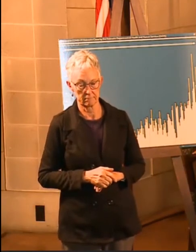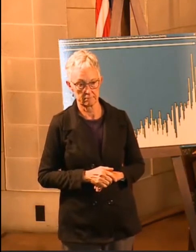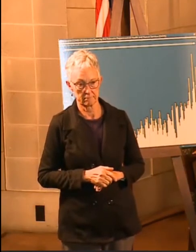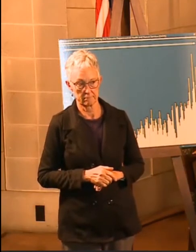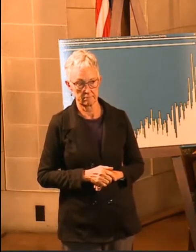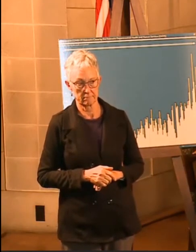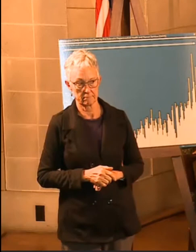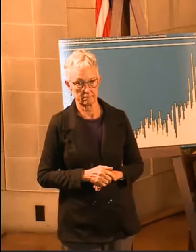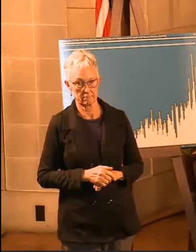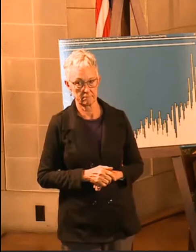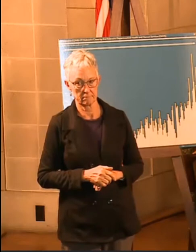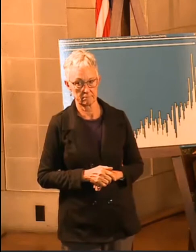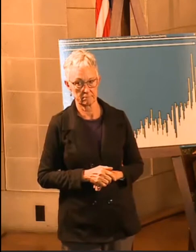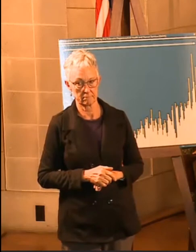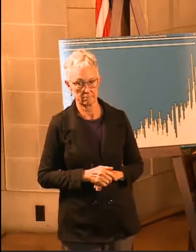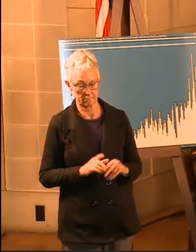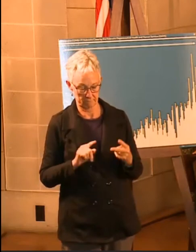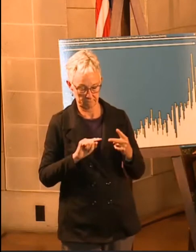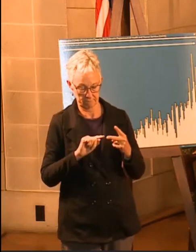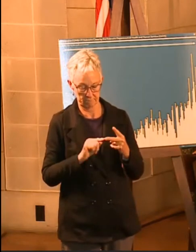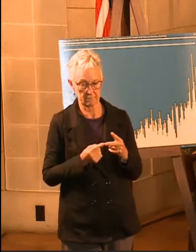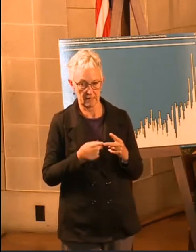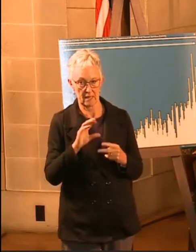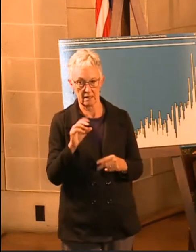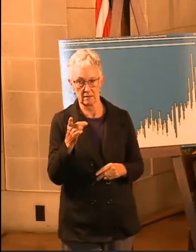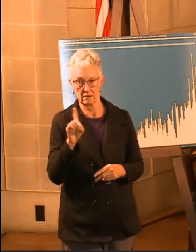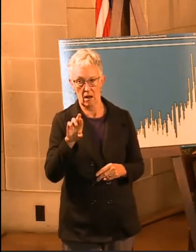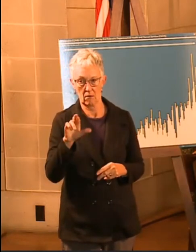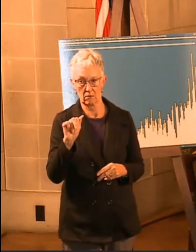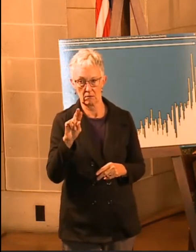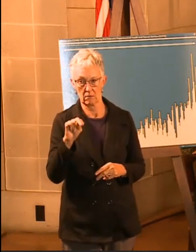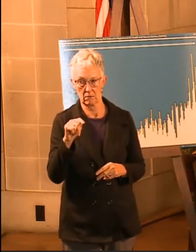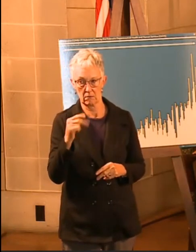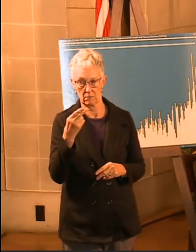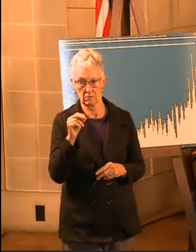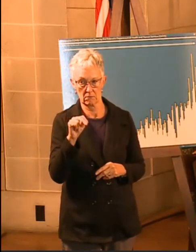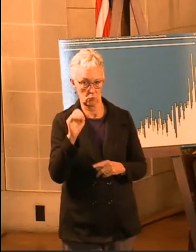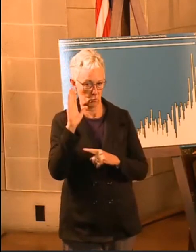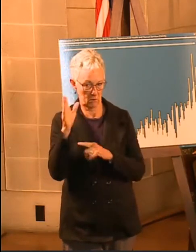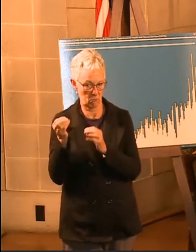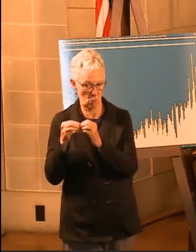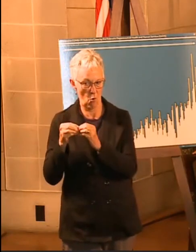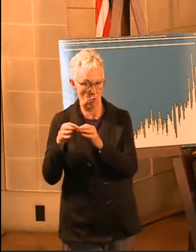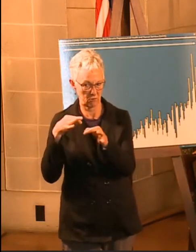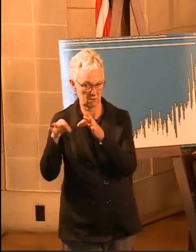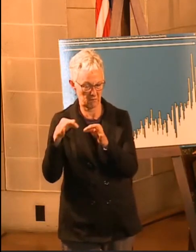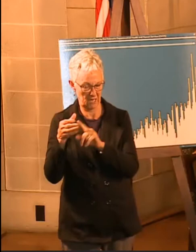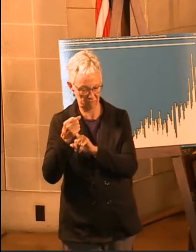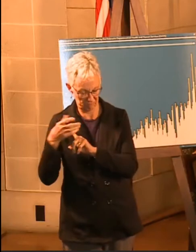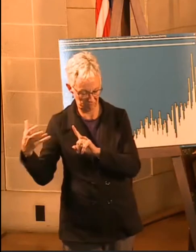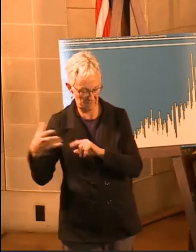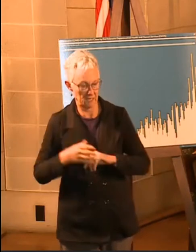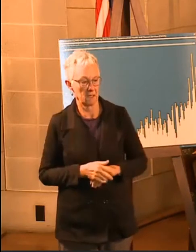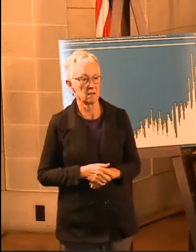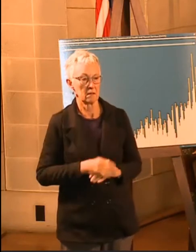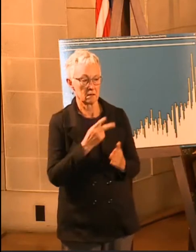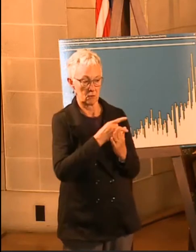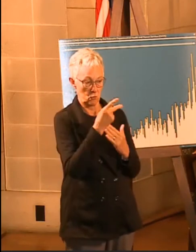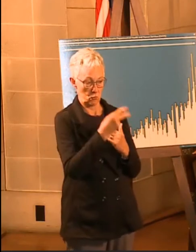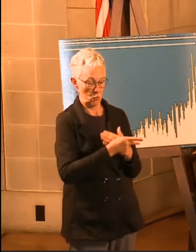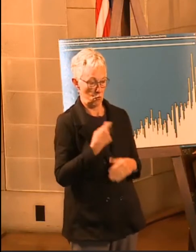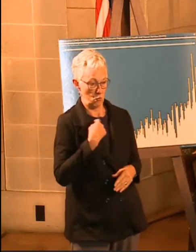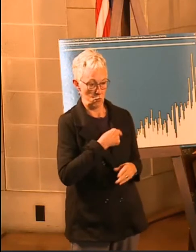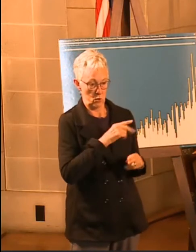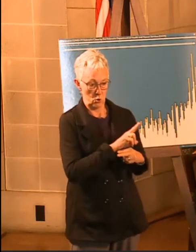The second thing, and this is what Dr. Anton will talk about, is going to be the program that we are using with the